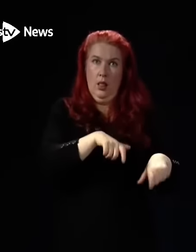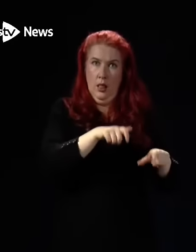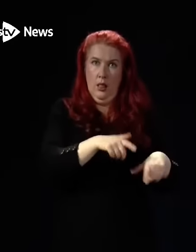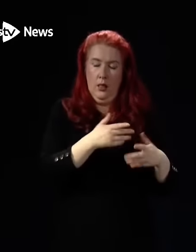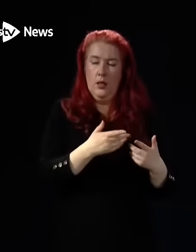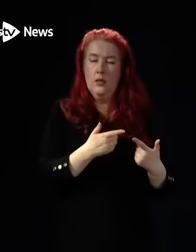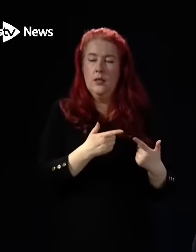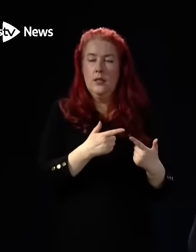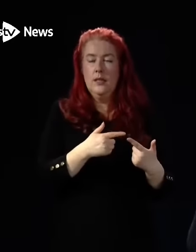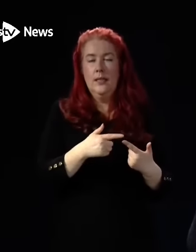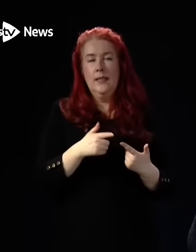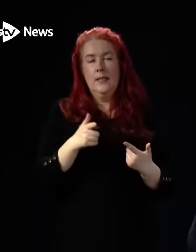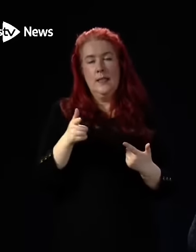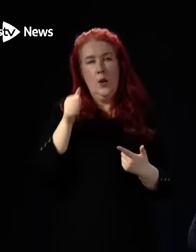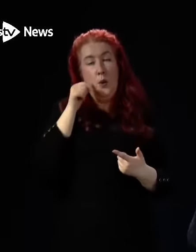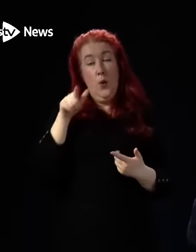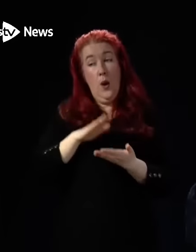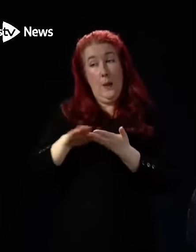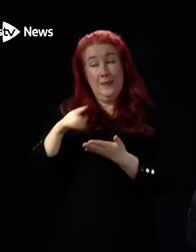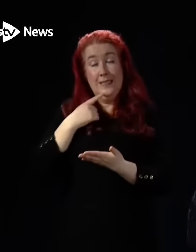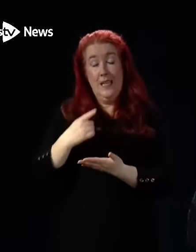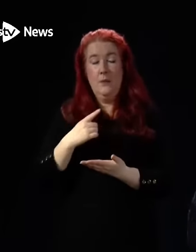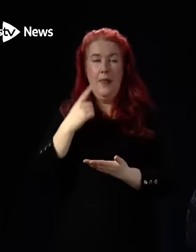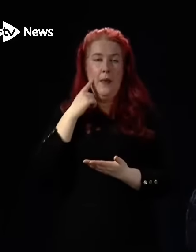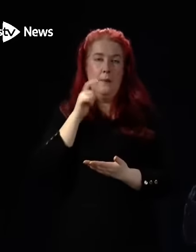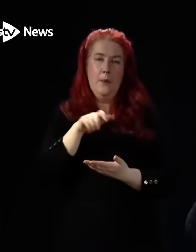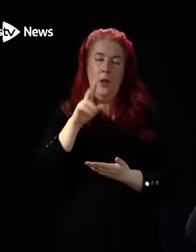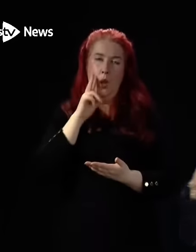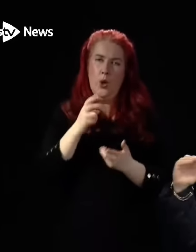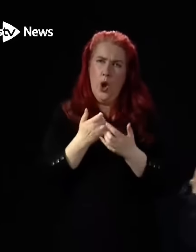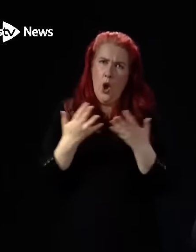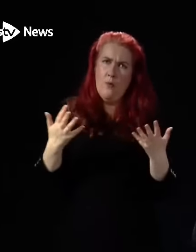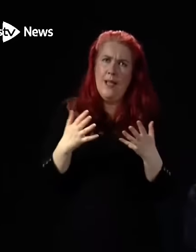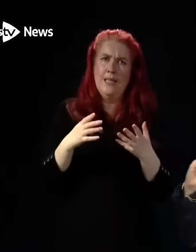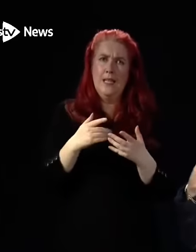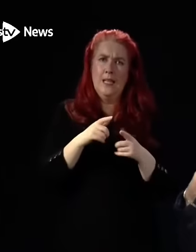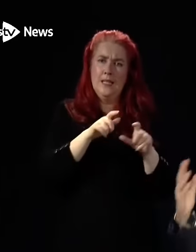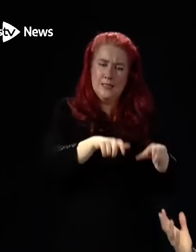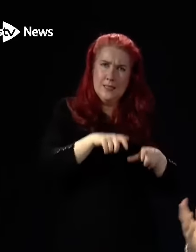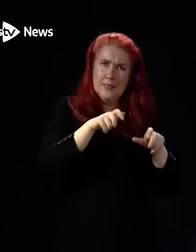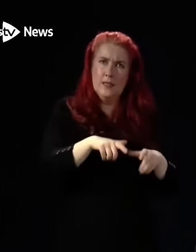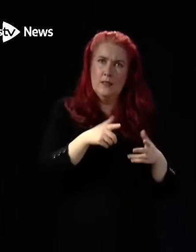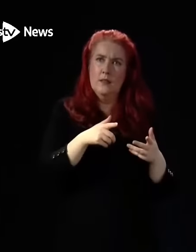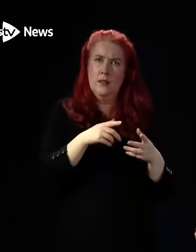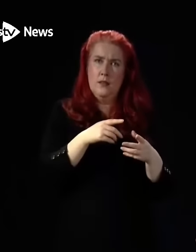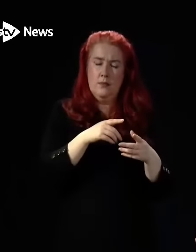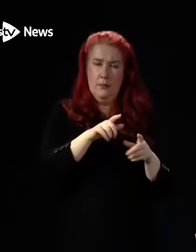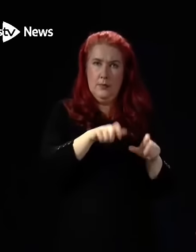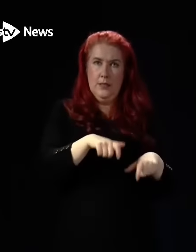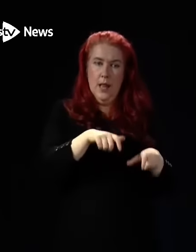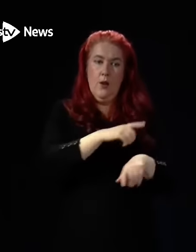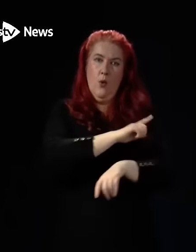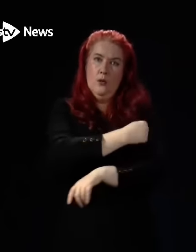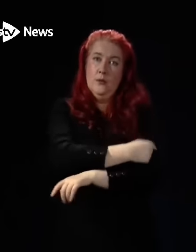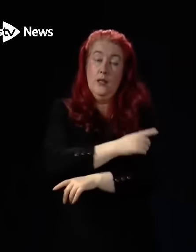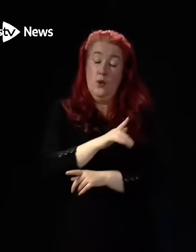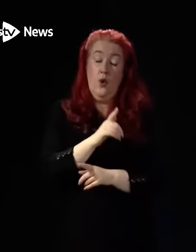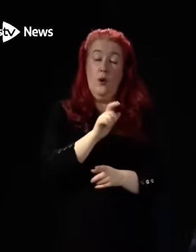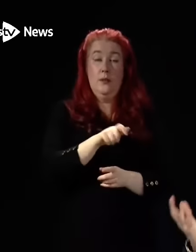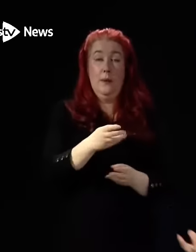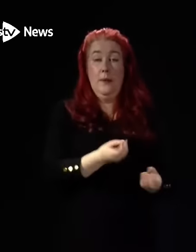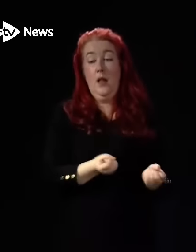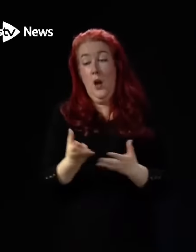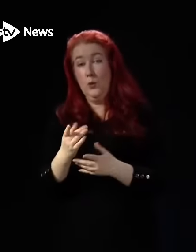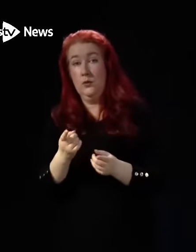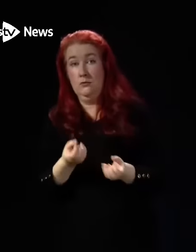gets lost when people look at the overall number of delayed discharges and think that's static. It's not. It's, you know, people get discharged from